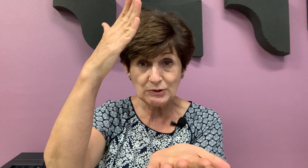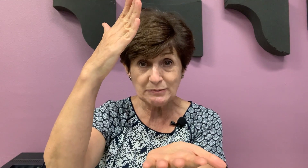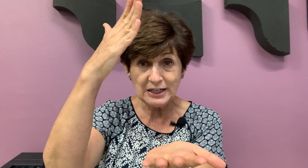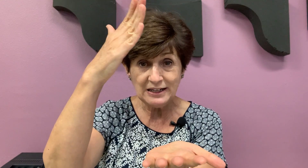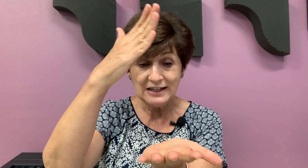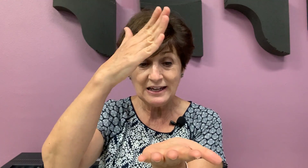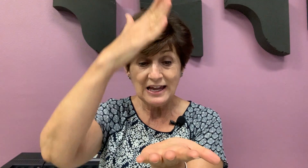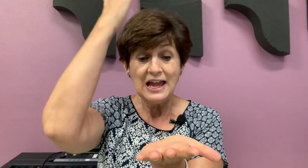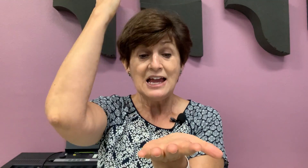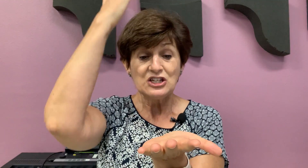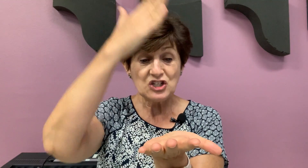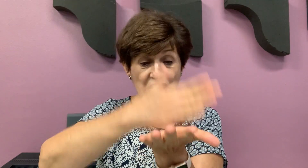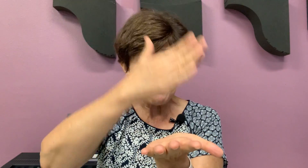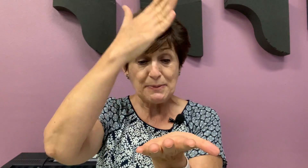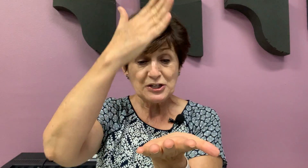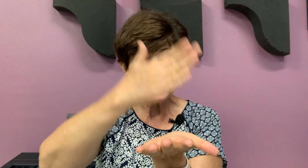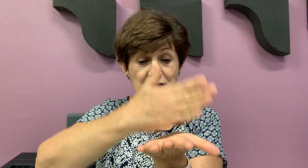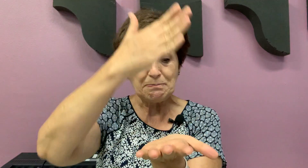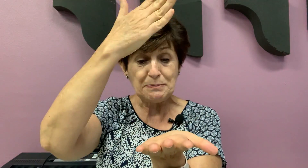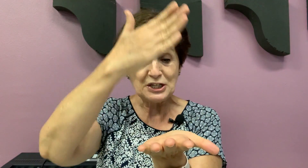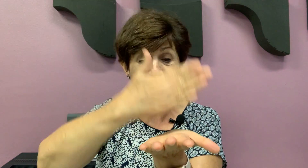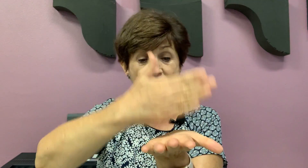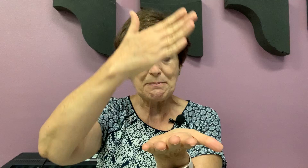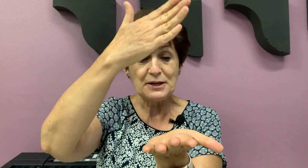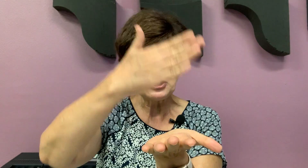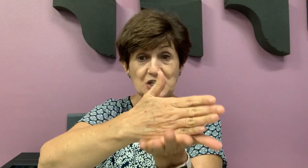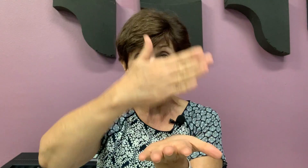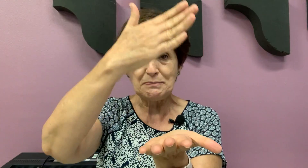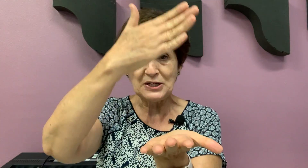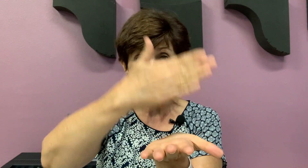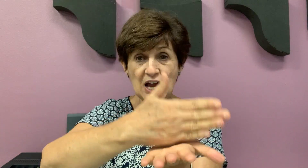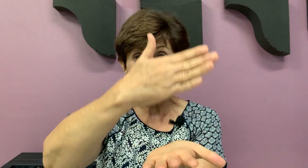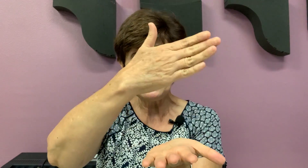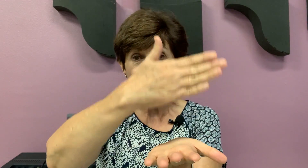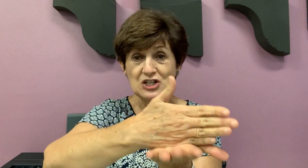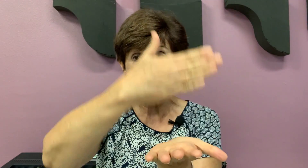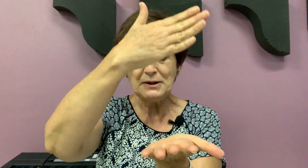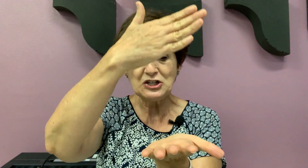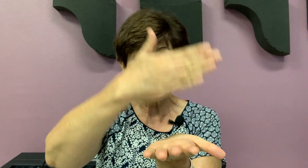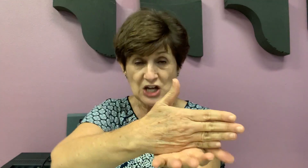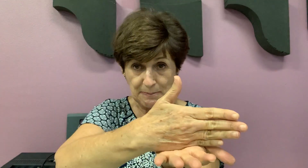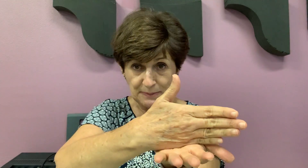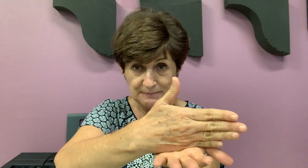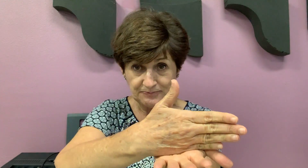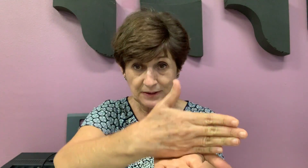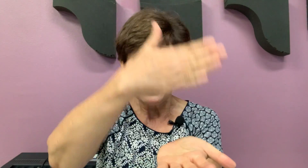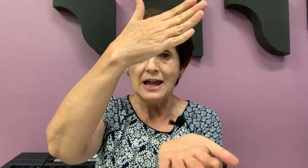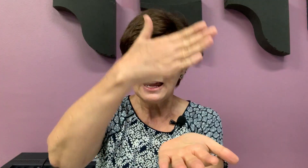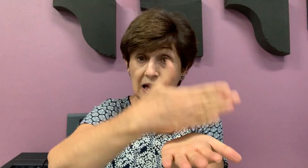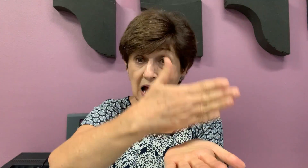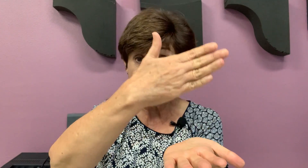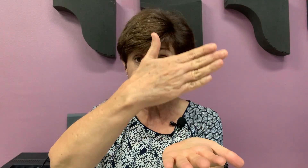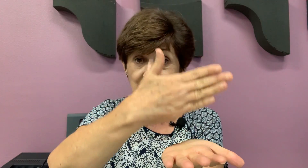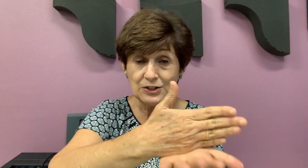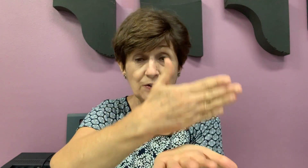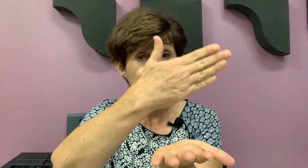with me. Chop, chippy chop, chippy chop, chop chop. Cut your